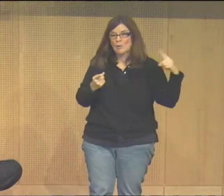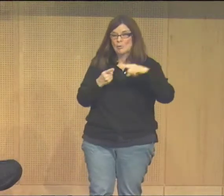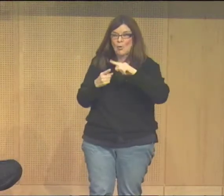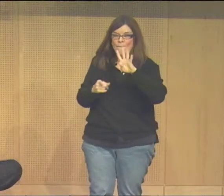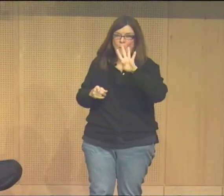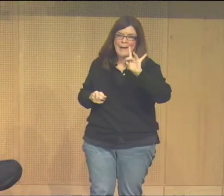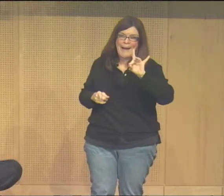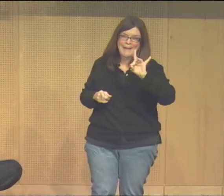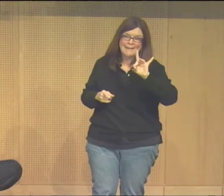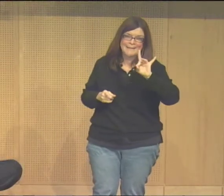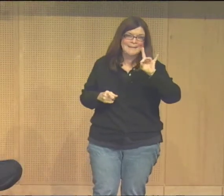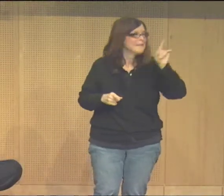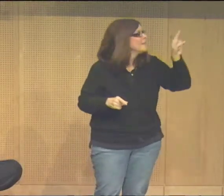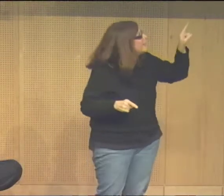So it goes one to forty-eight.